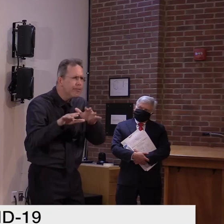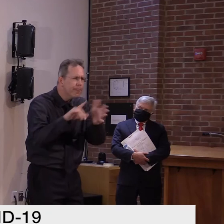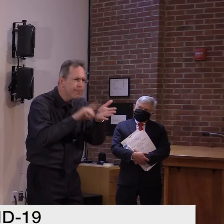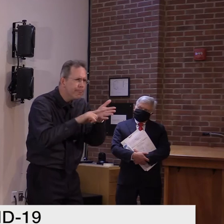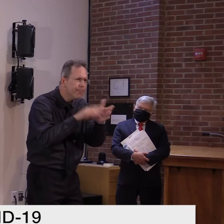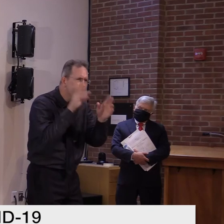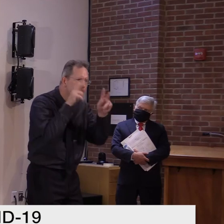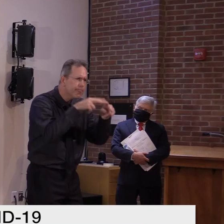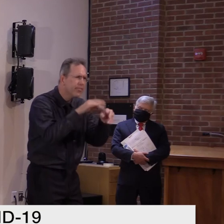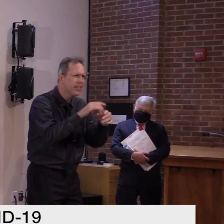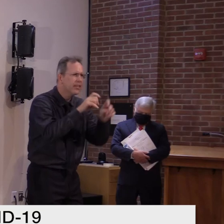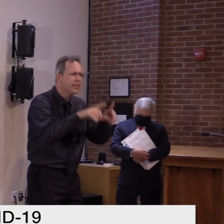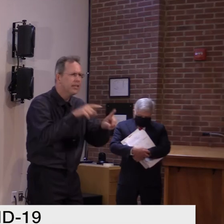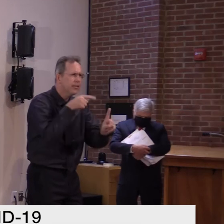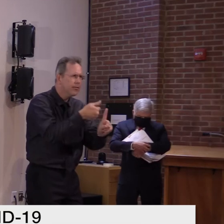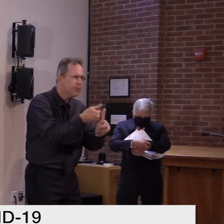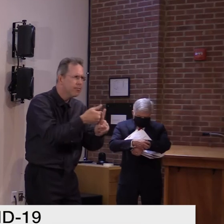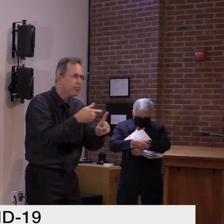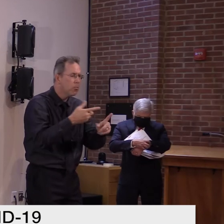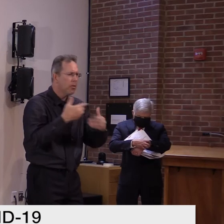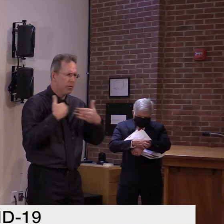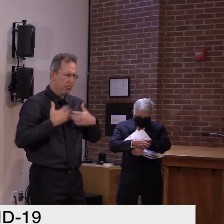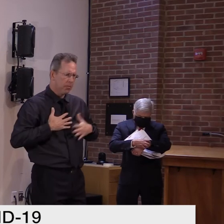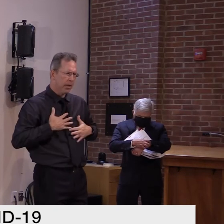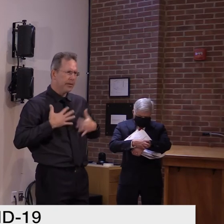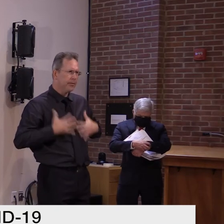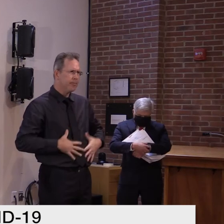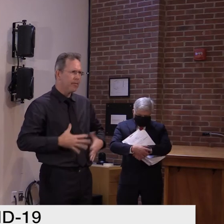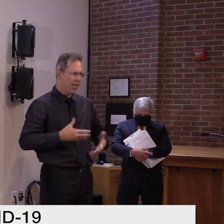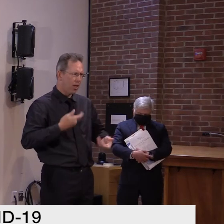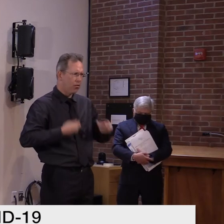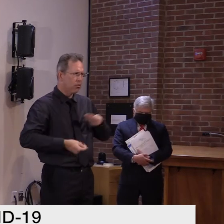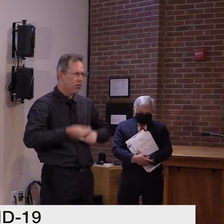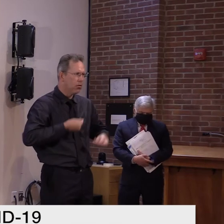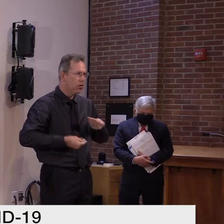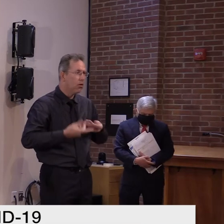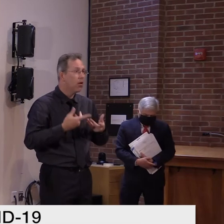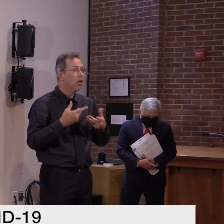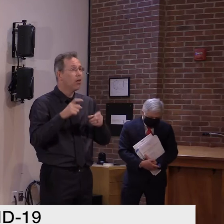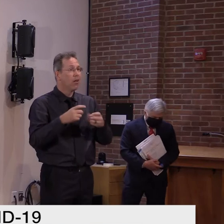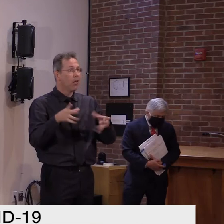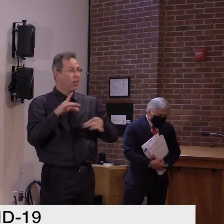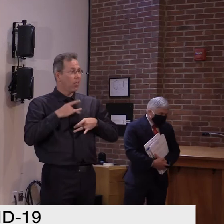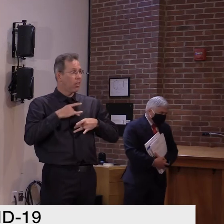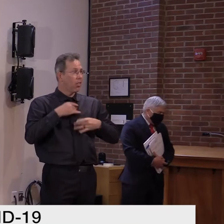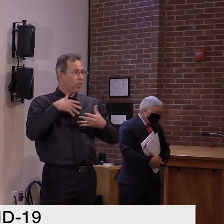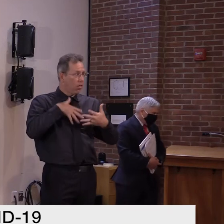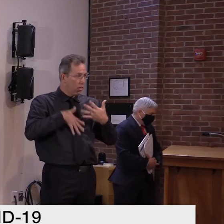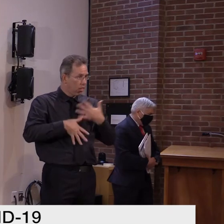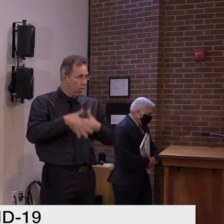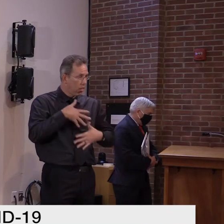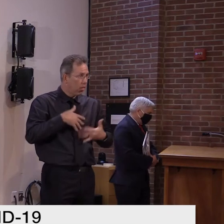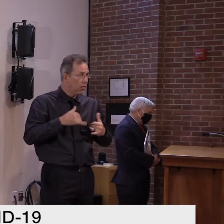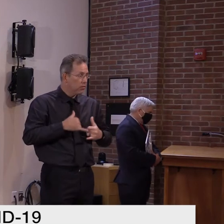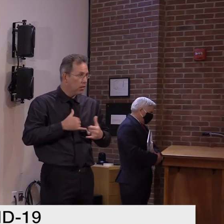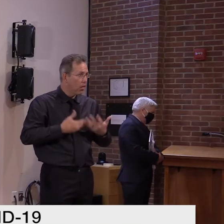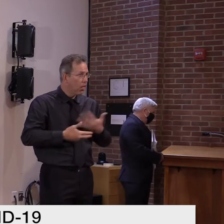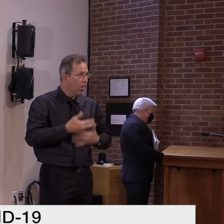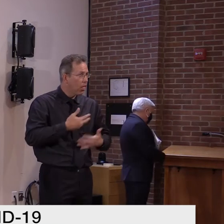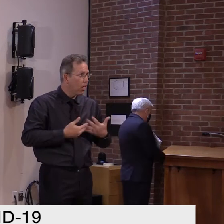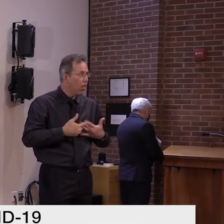still some residual viral RNA that's detectable in that person. Probably